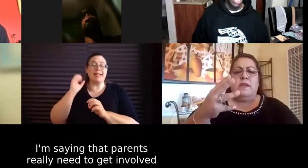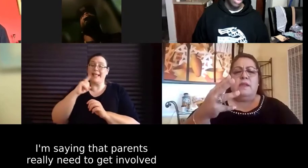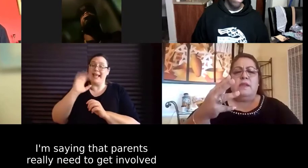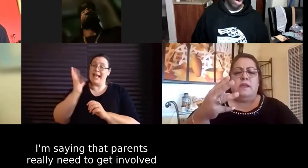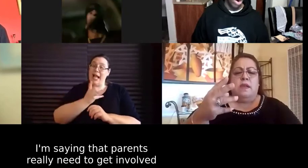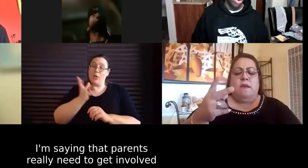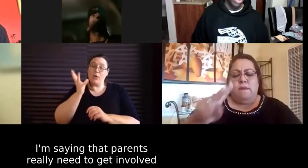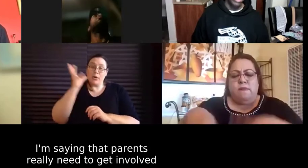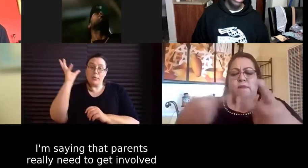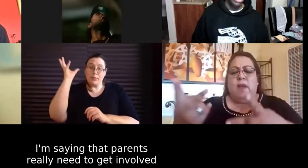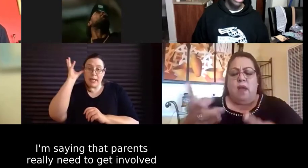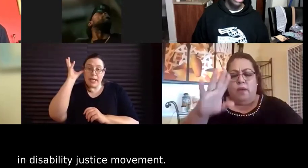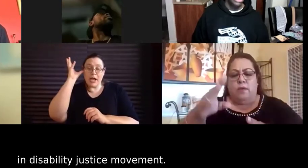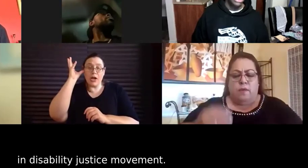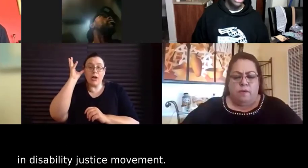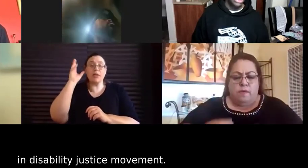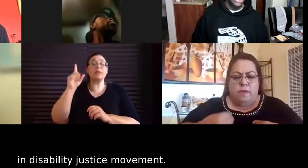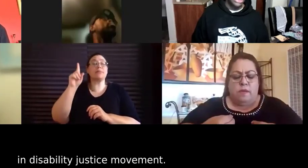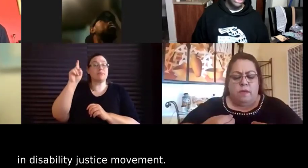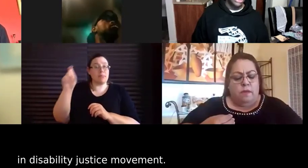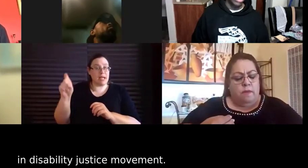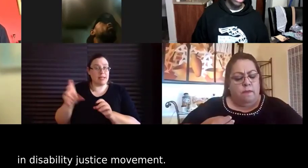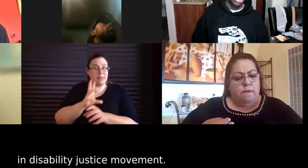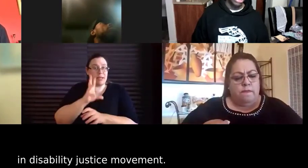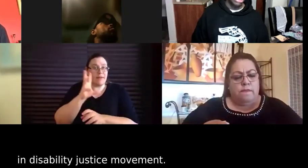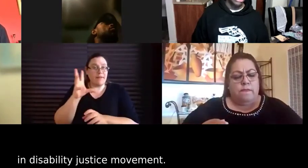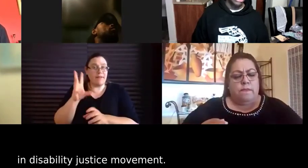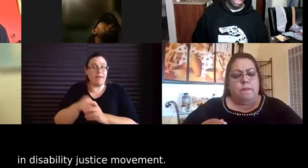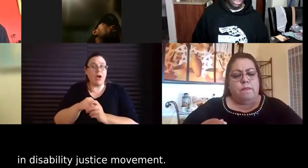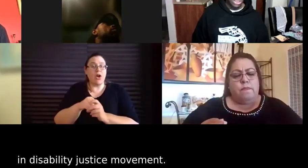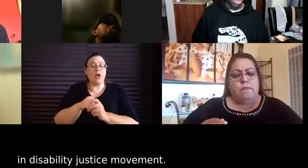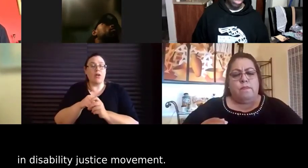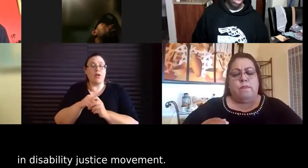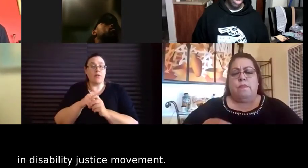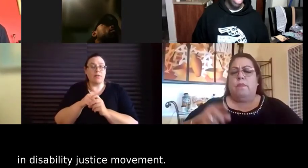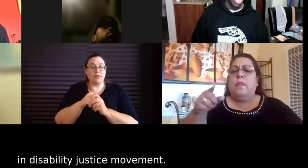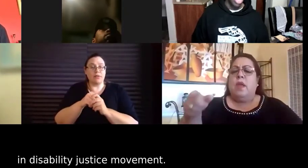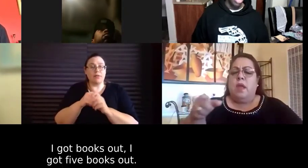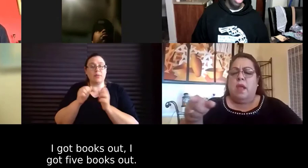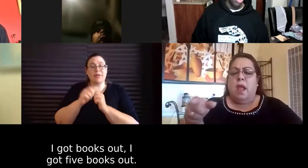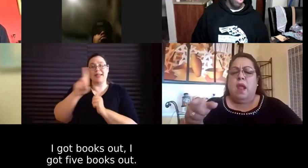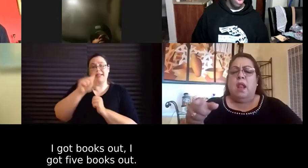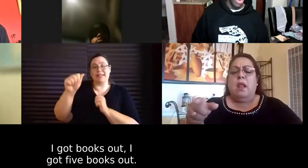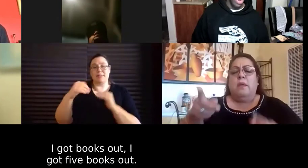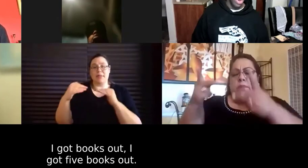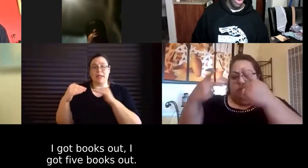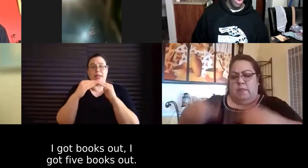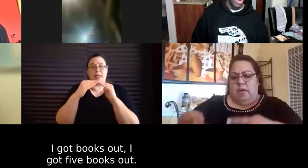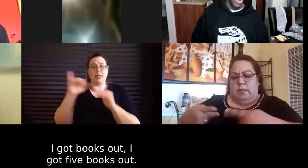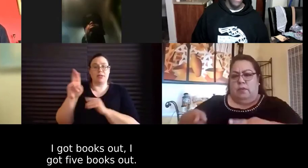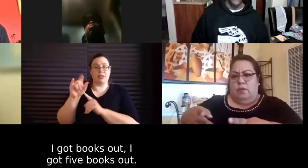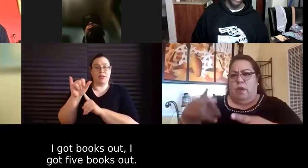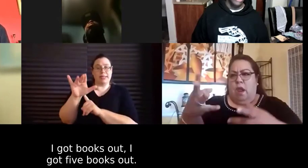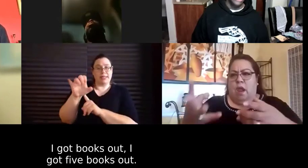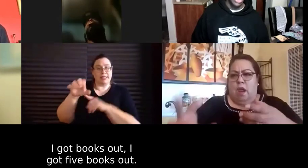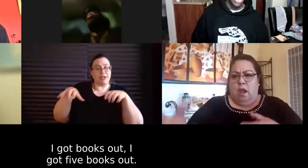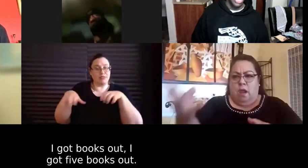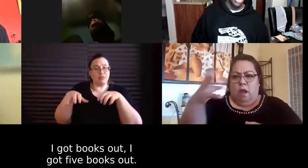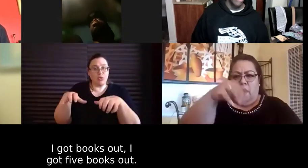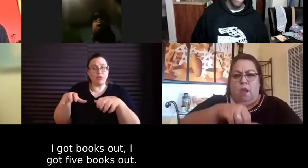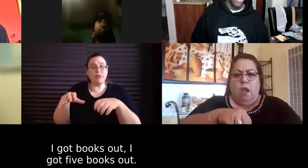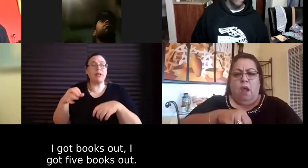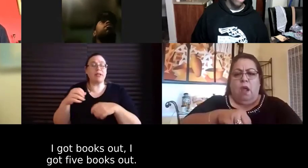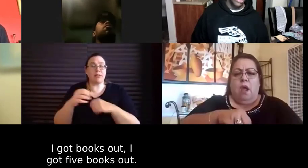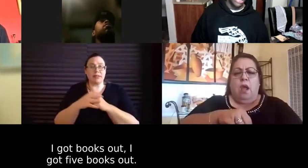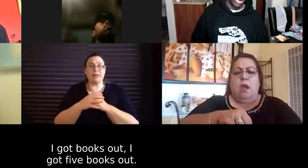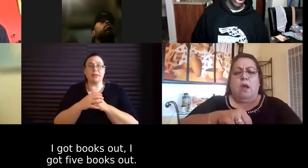get involved in the disability justice movement. You know, I, I, got books out. I